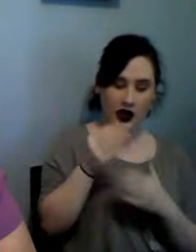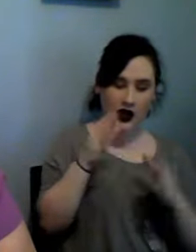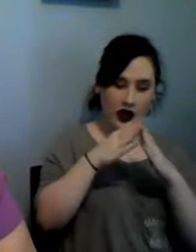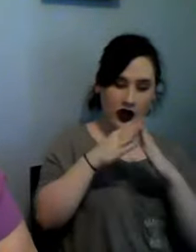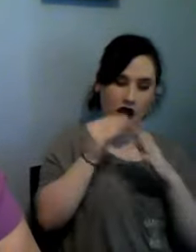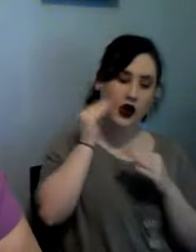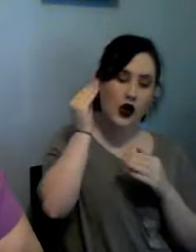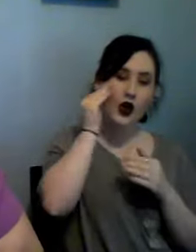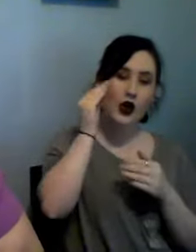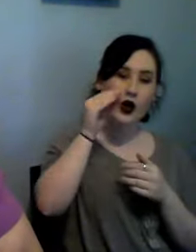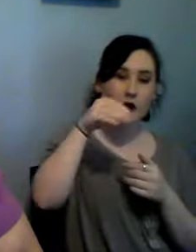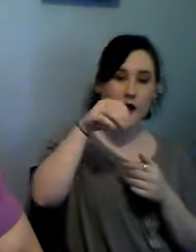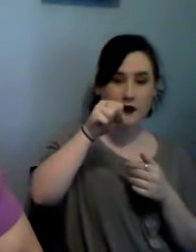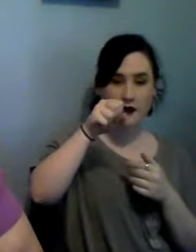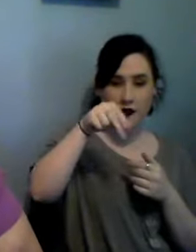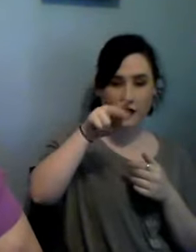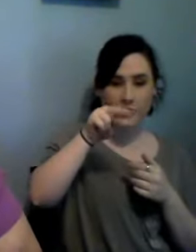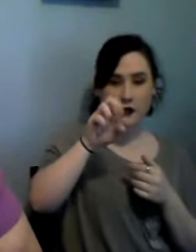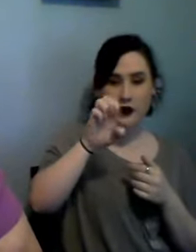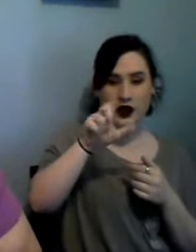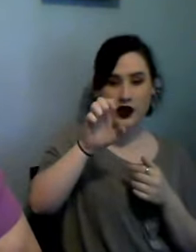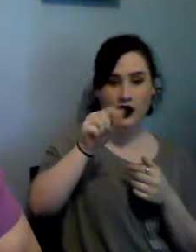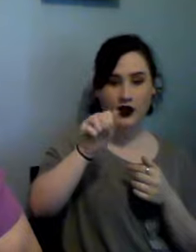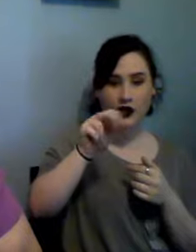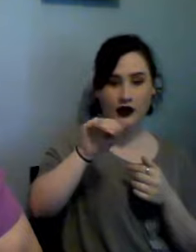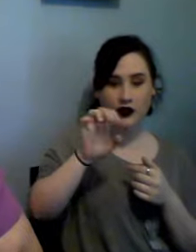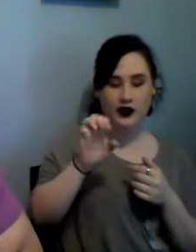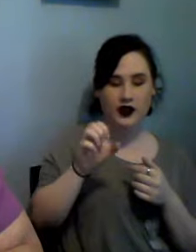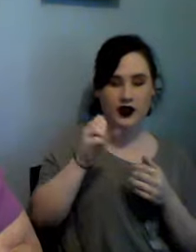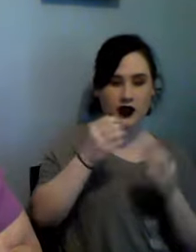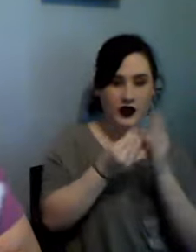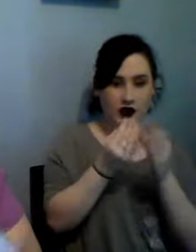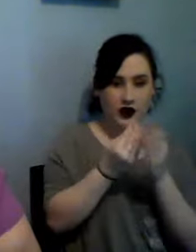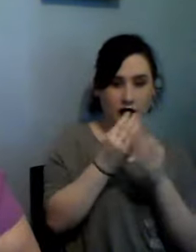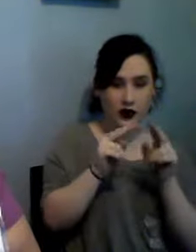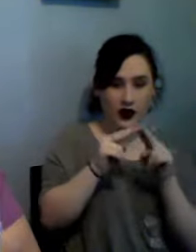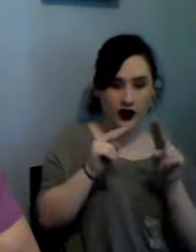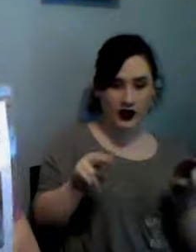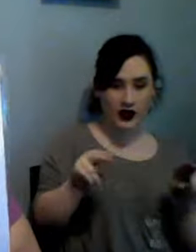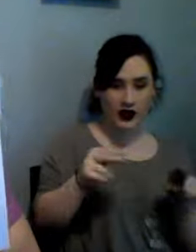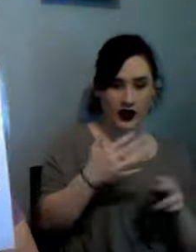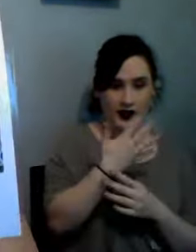spring eggs five am I covering you